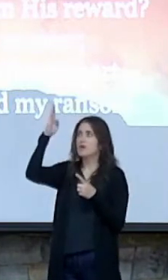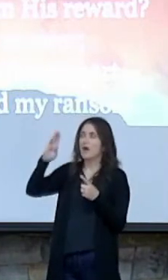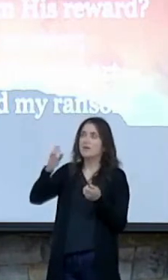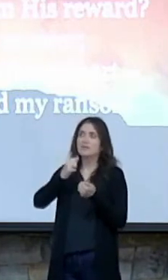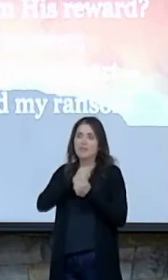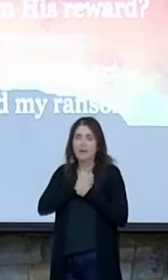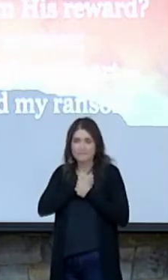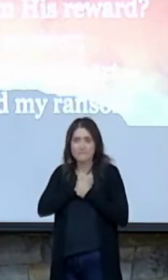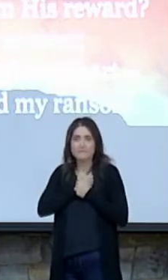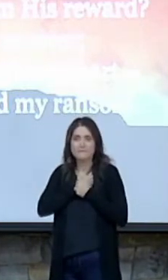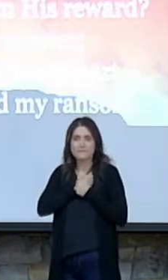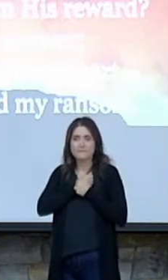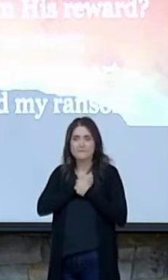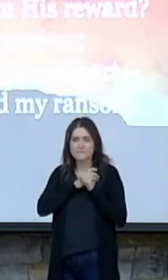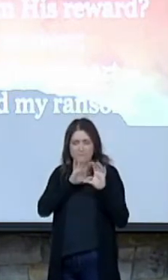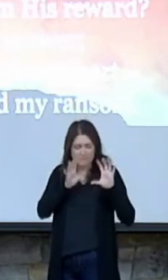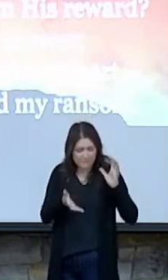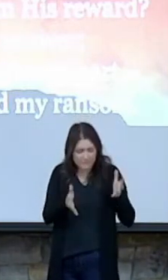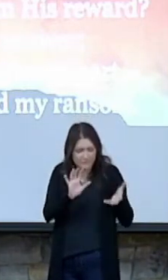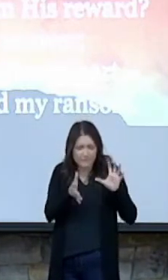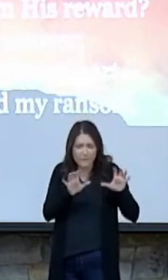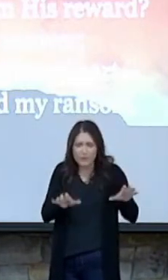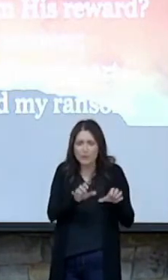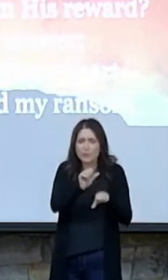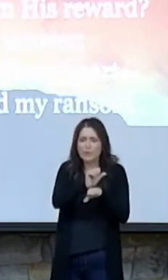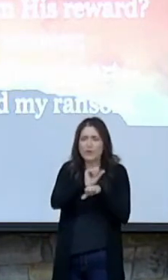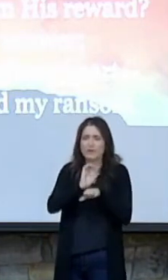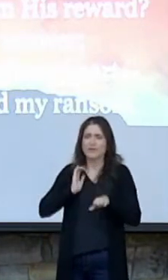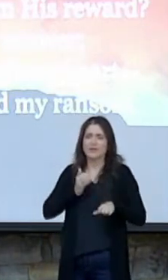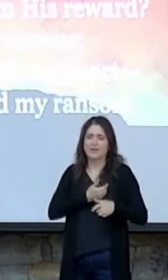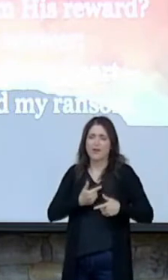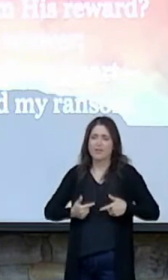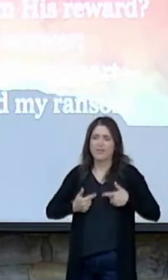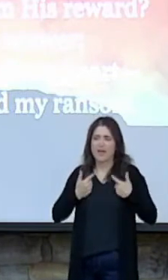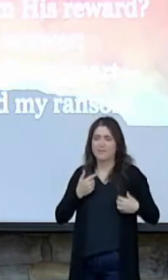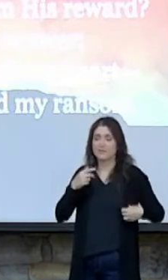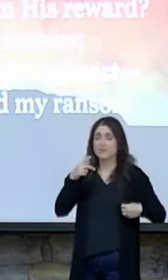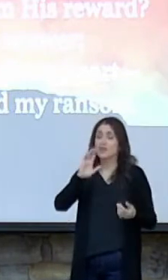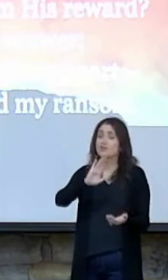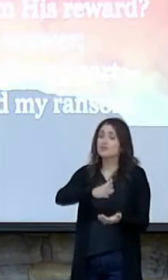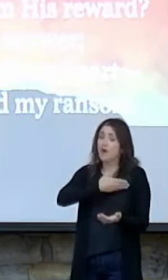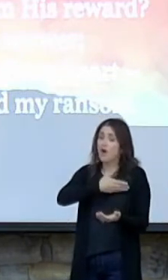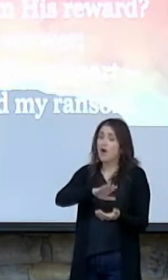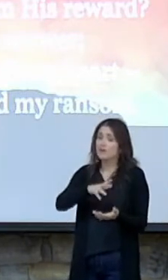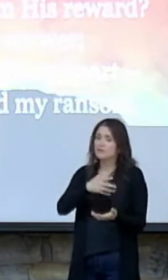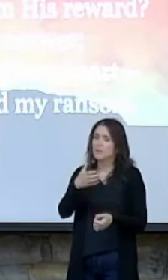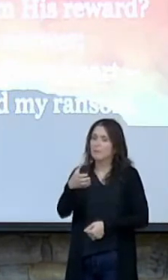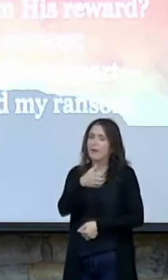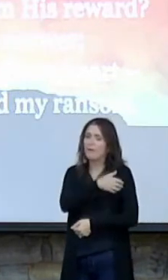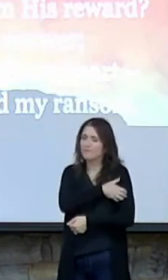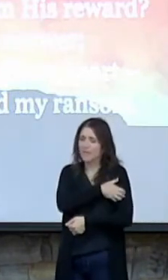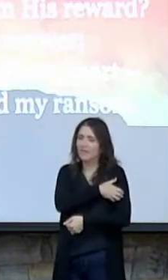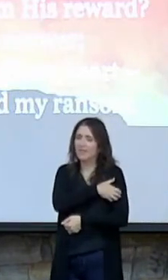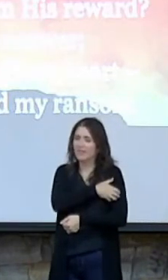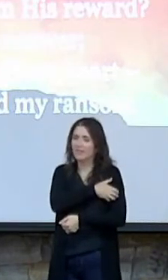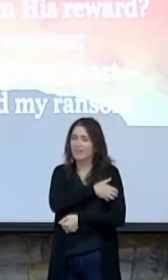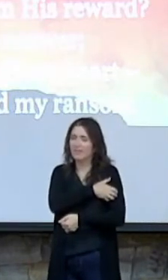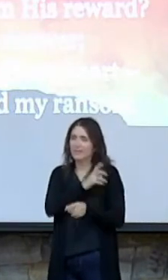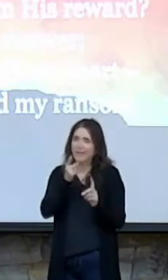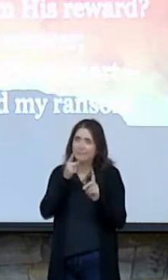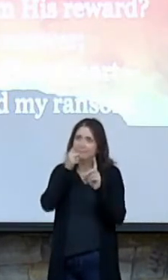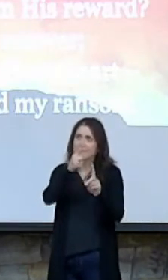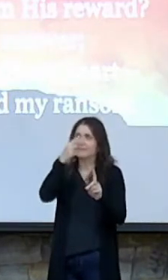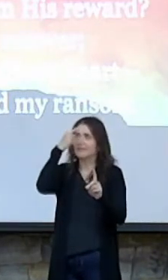at work in our lives this morning. Songs are powerful. They're meant to make us think of